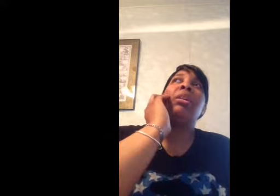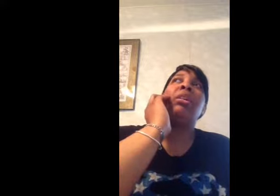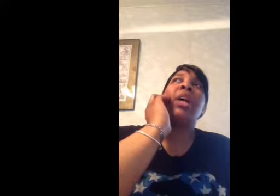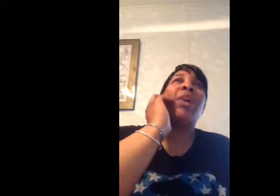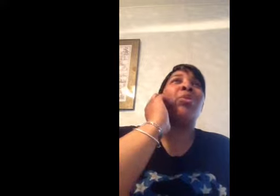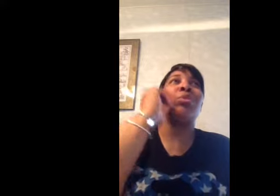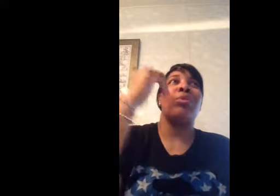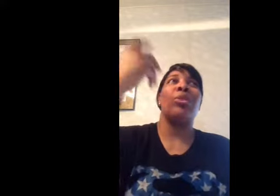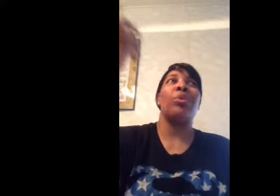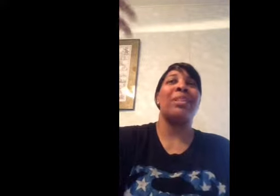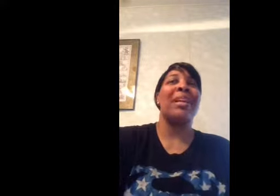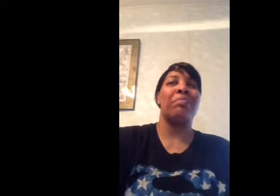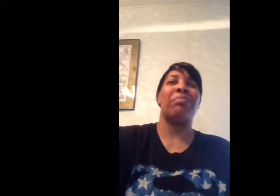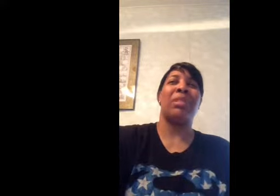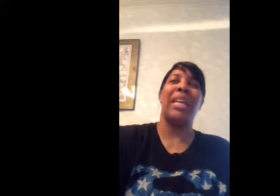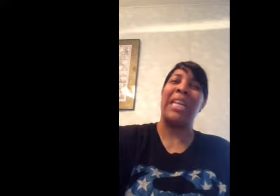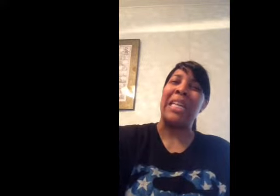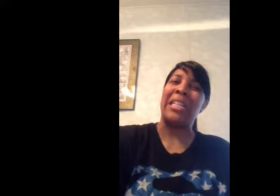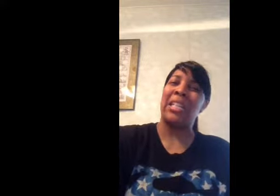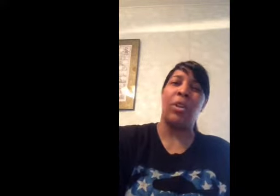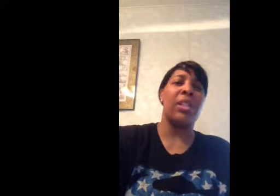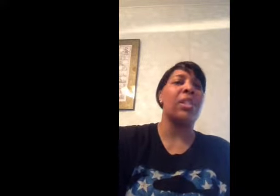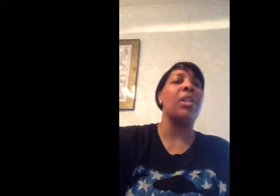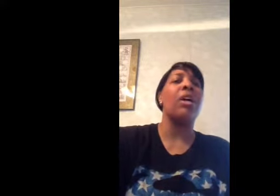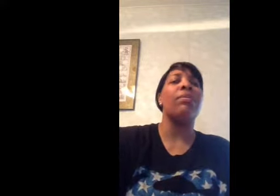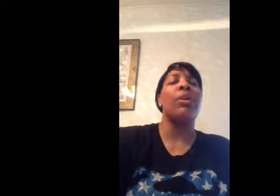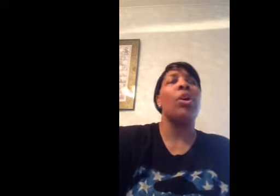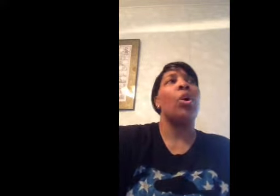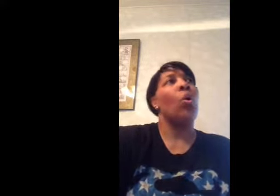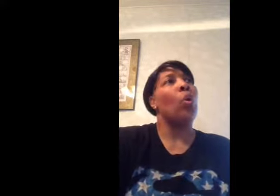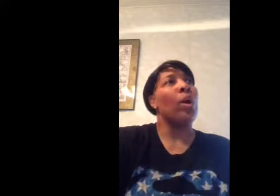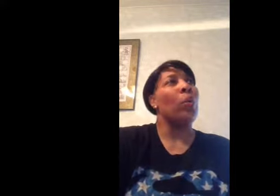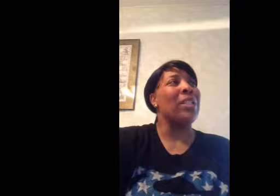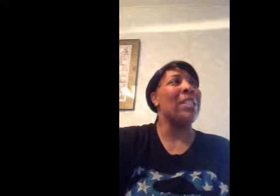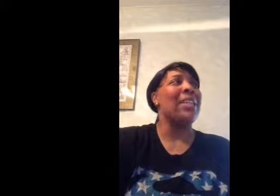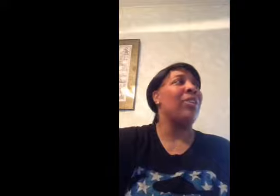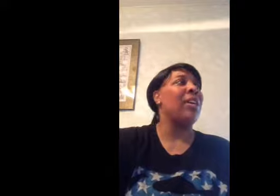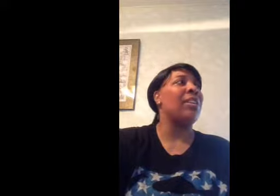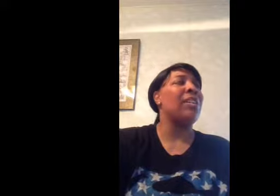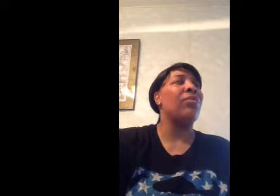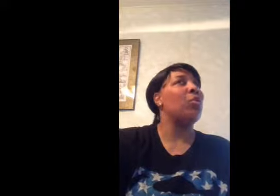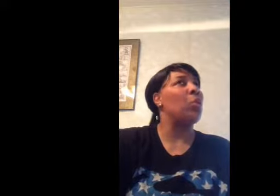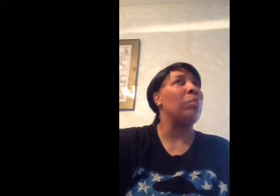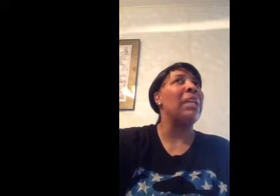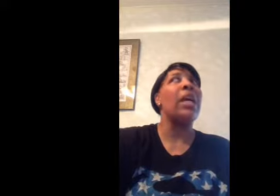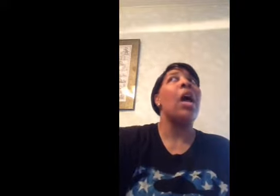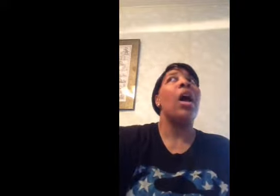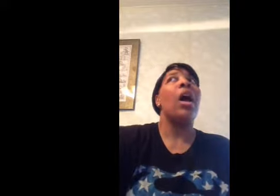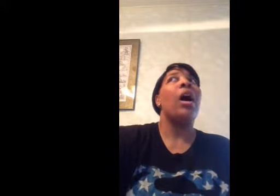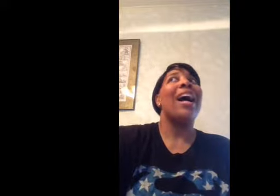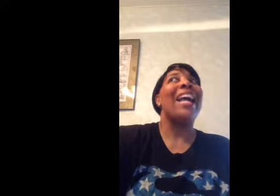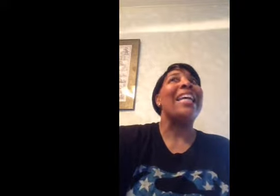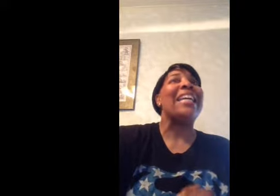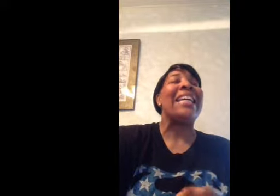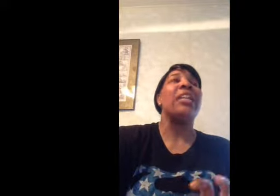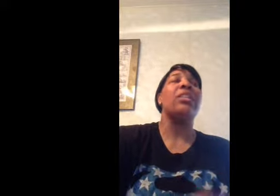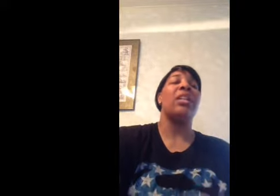I was referred to as not taking it serious enough or it wasn't serious enough to me. I can't live